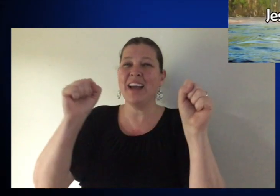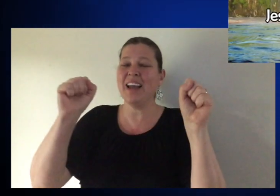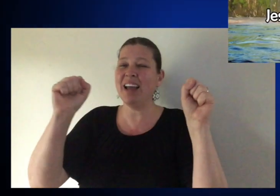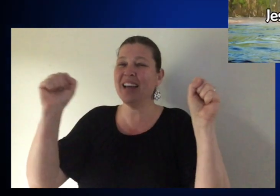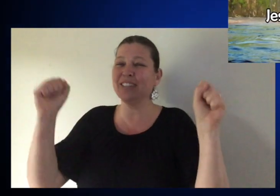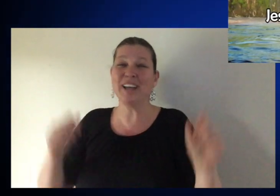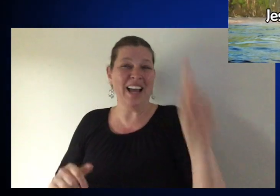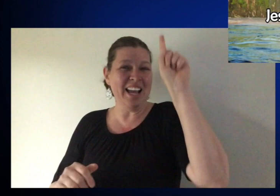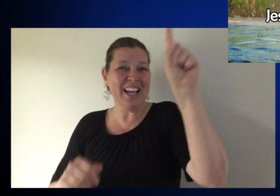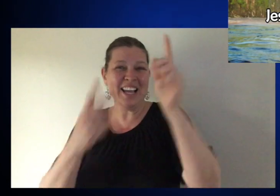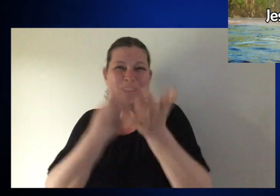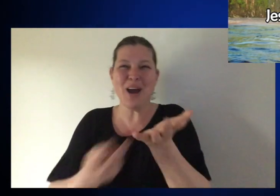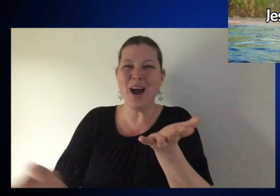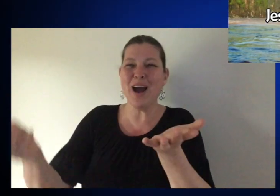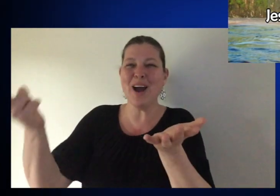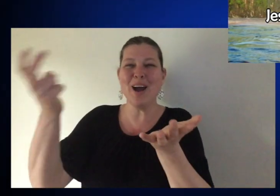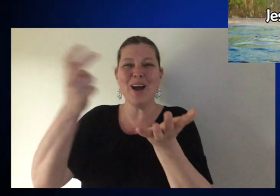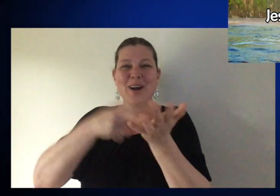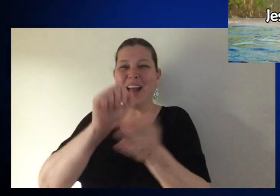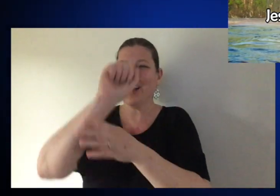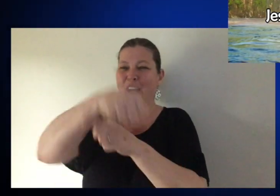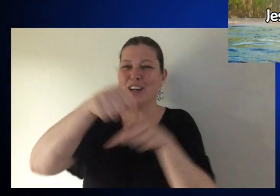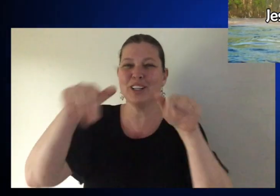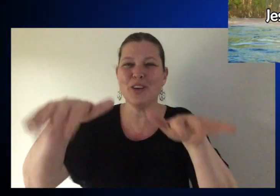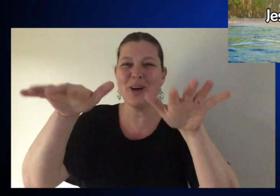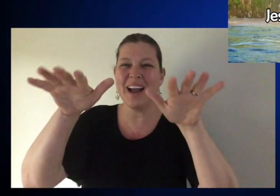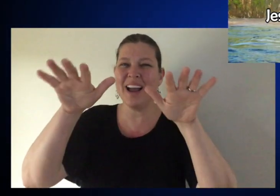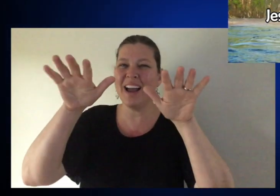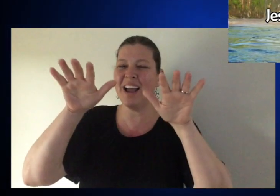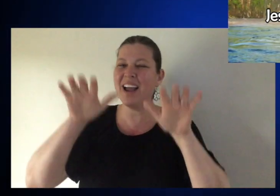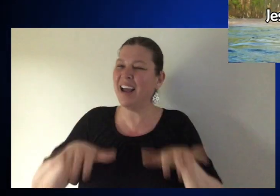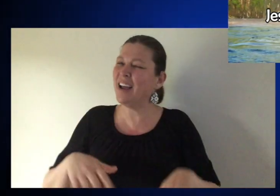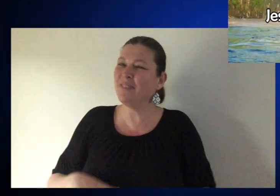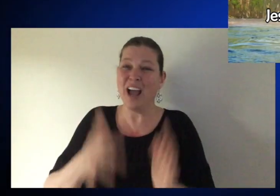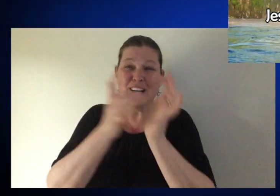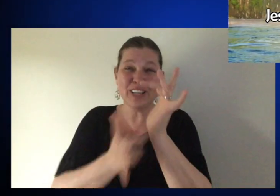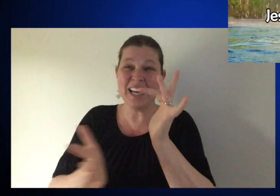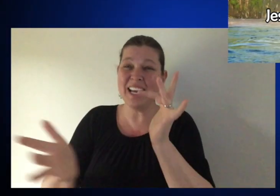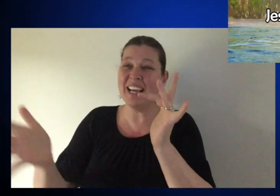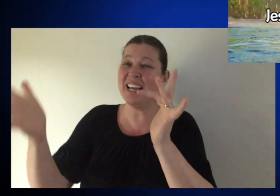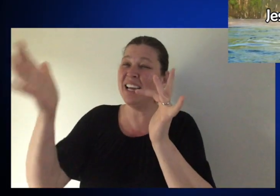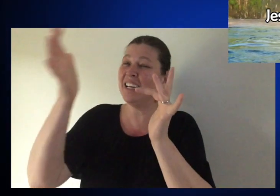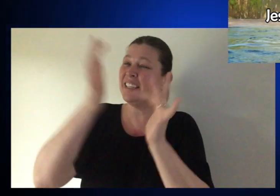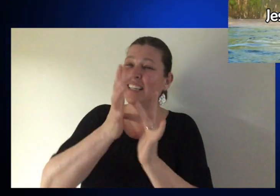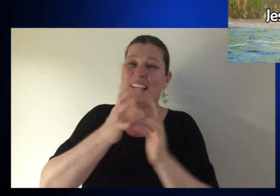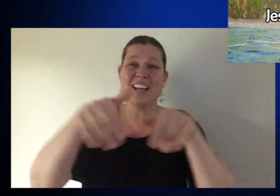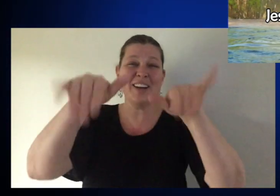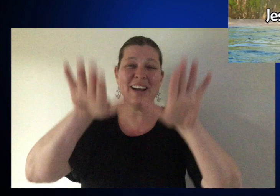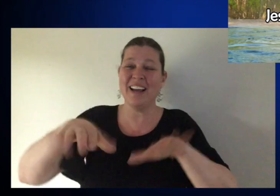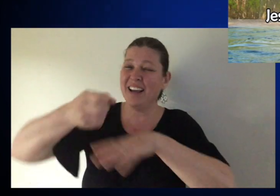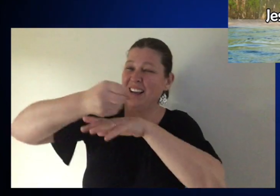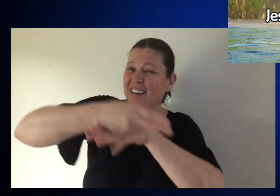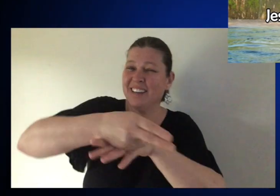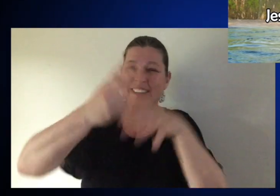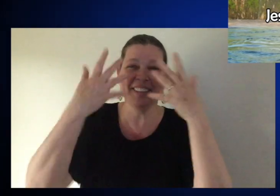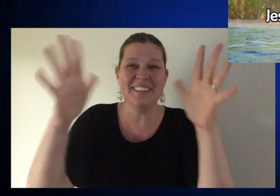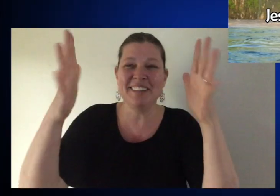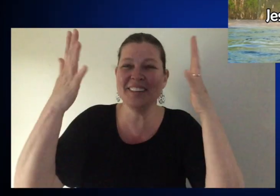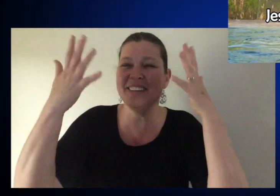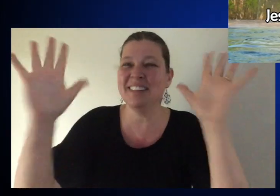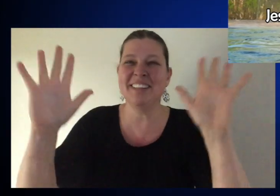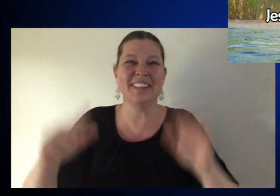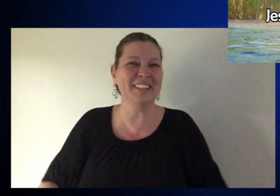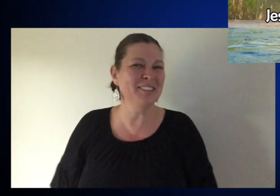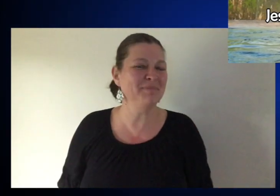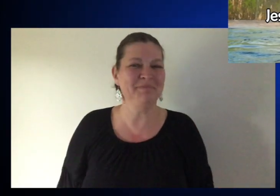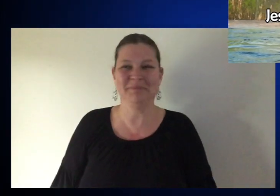author of salvation, where heroes may conquer the grave. Jesus